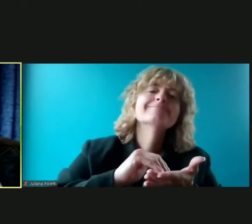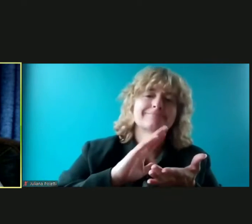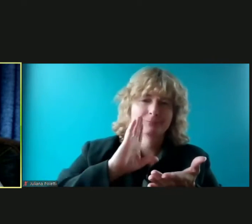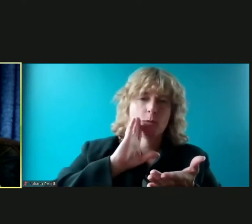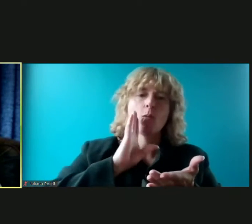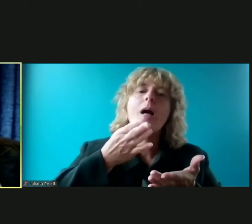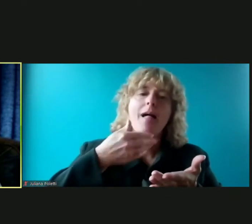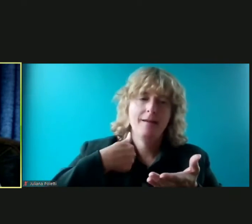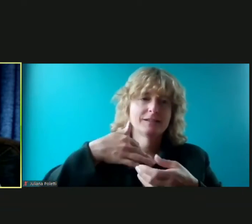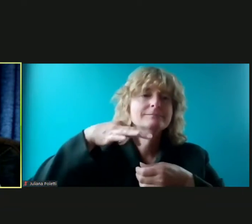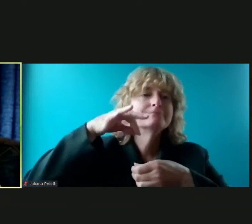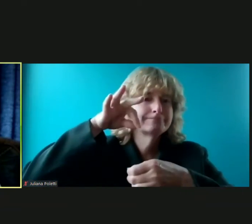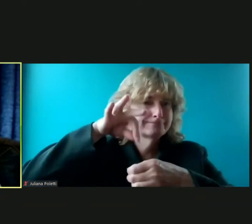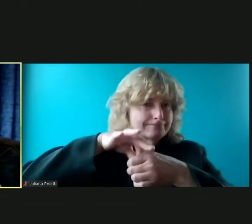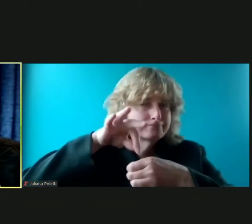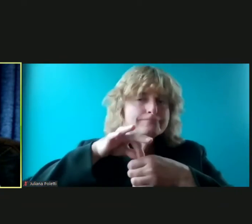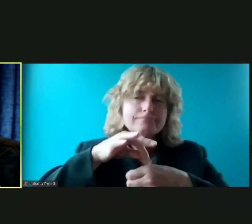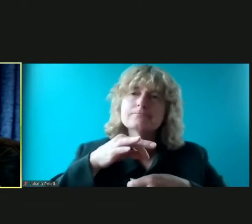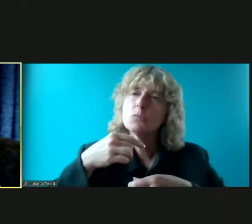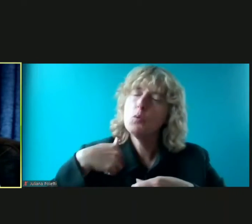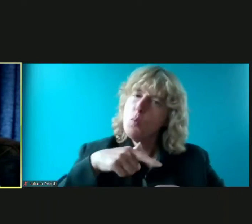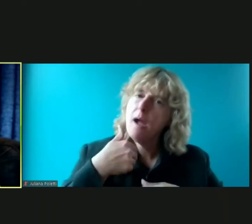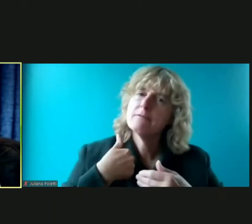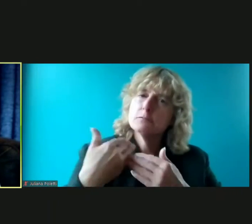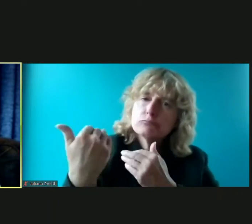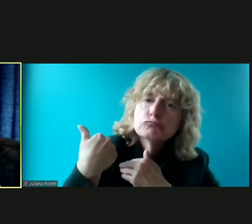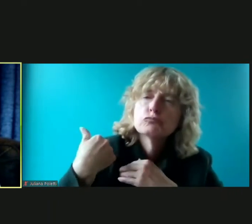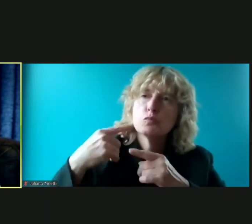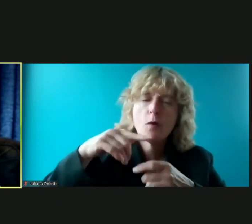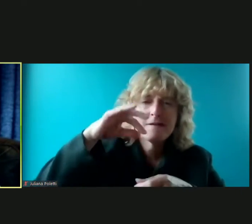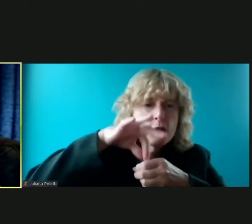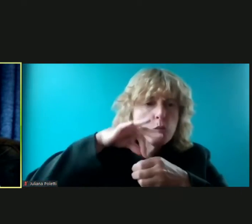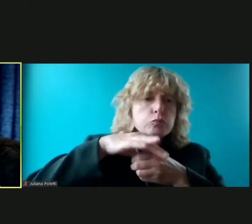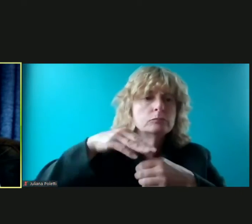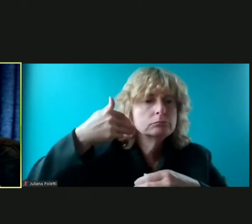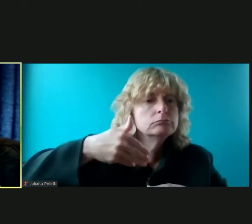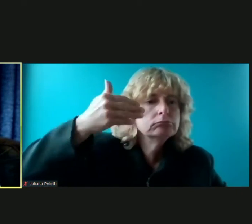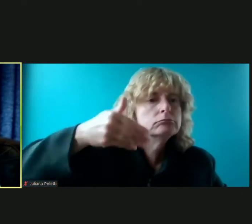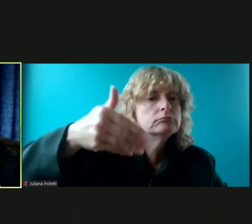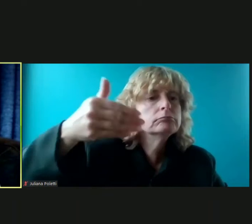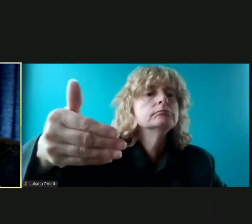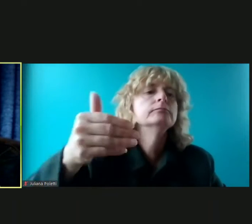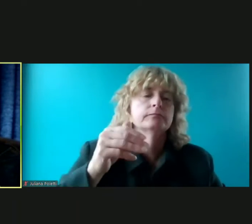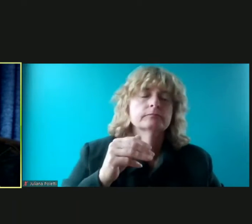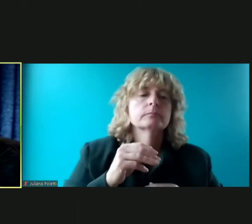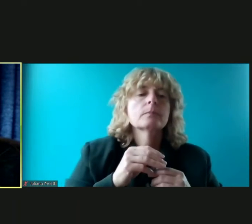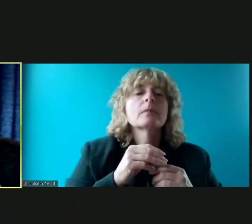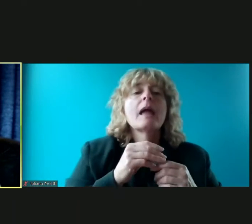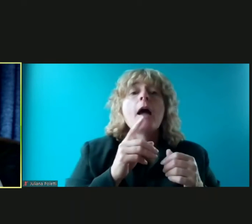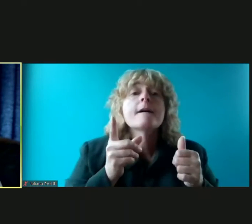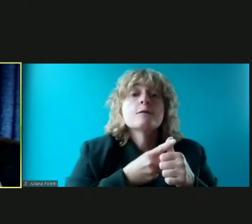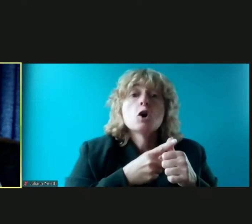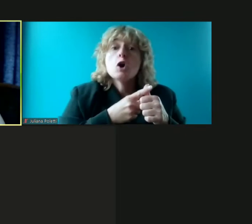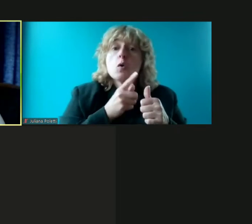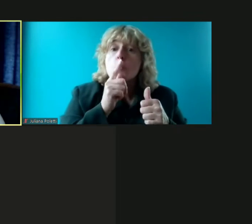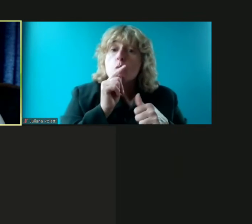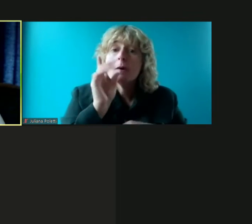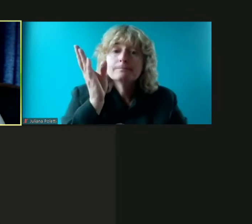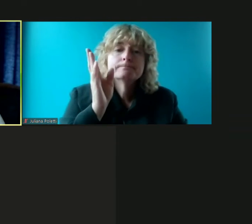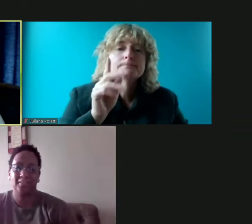very important responsibility of voting um so first up we have tanya from the detroit health department